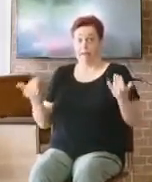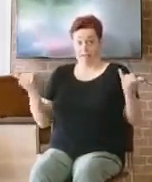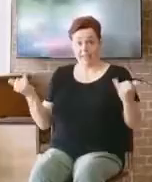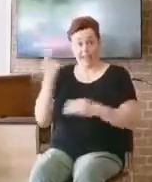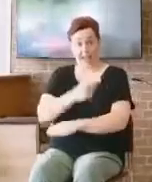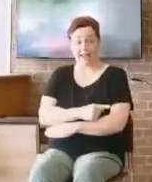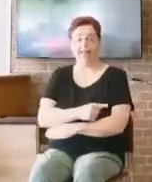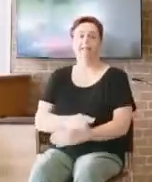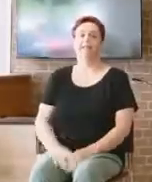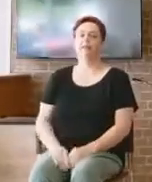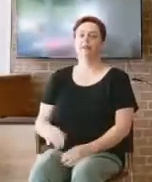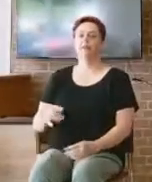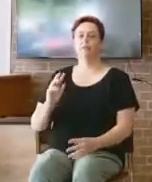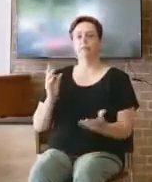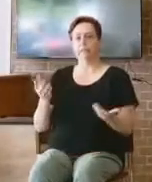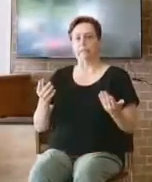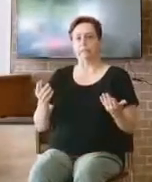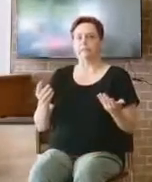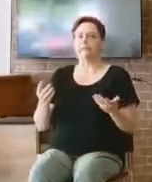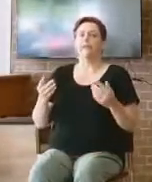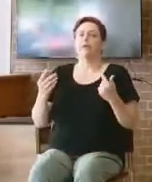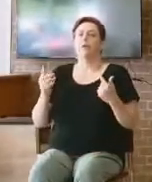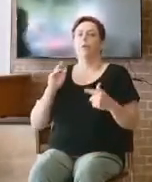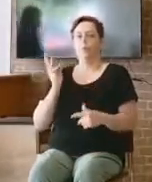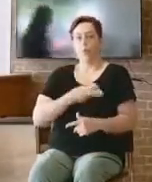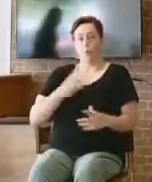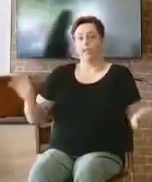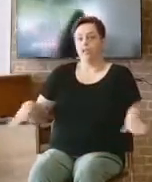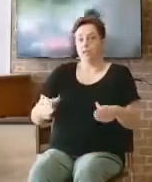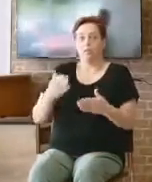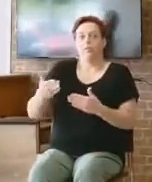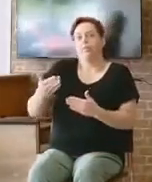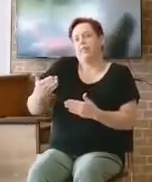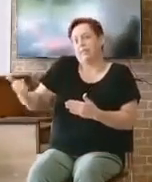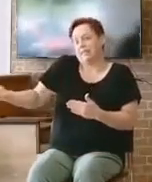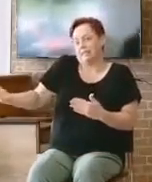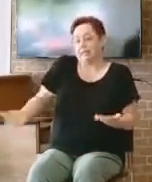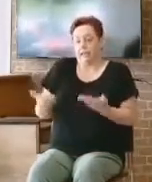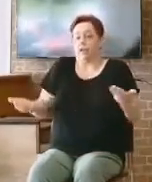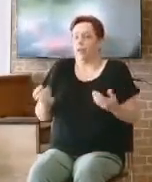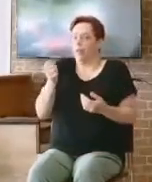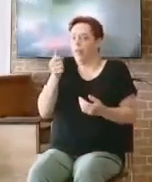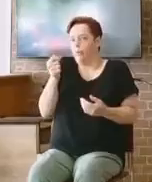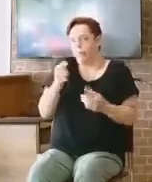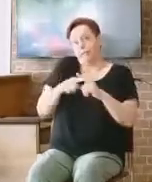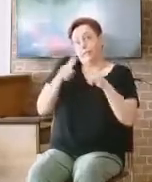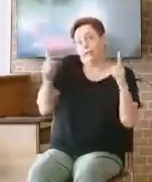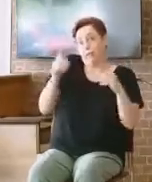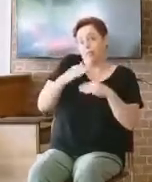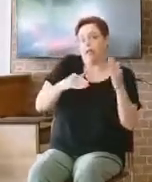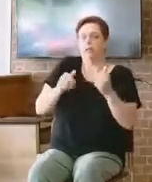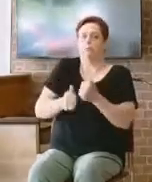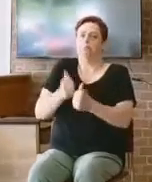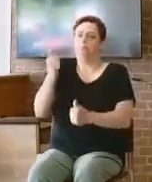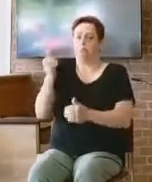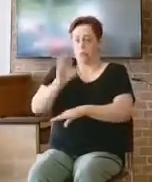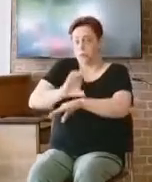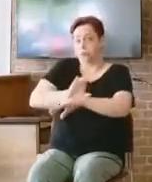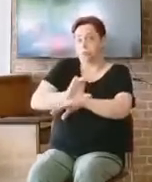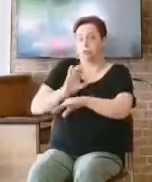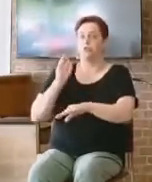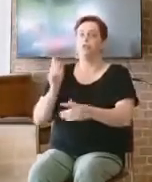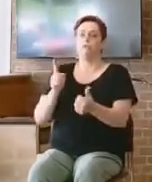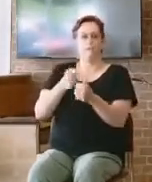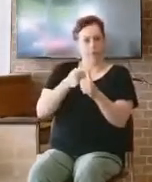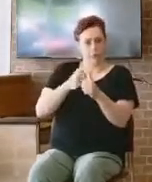here. Just let the guests know. So we dive into God's word first. When we preach the word, get our hearts right. And then we go into our song time where